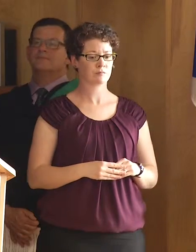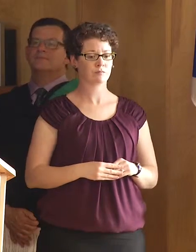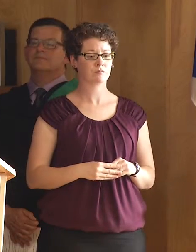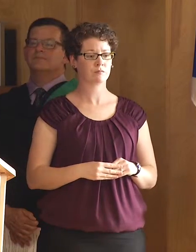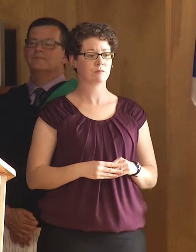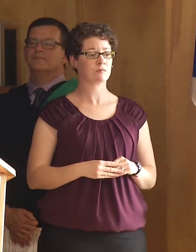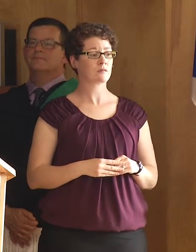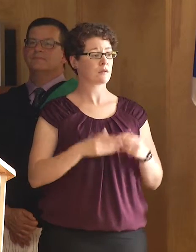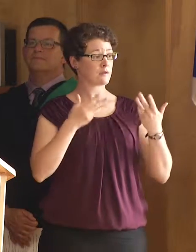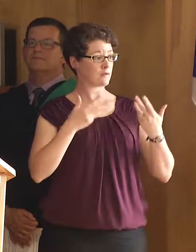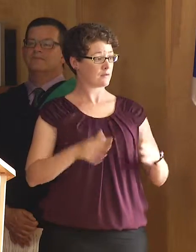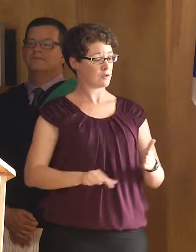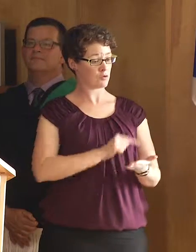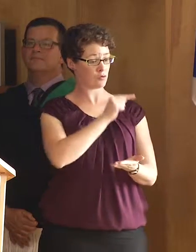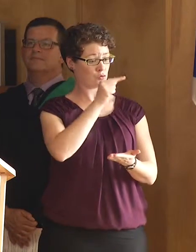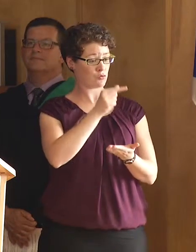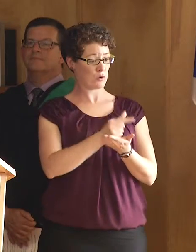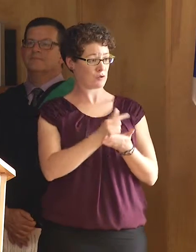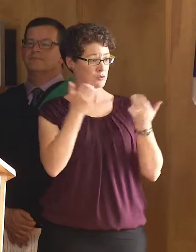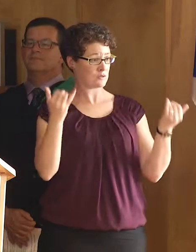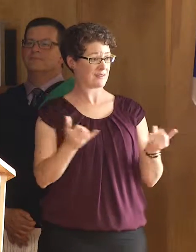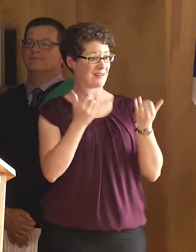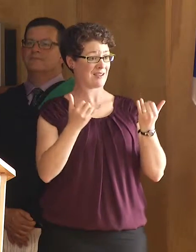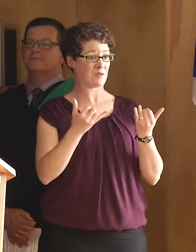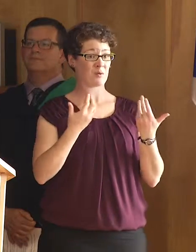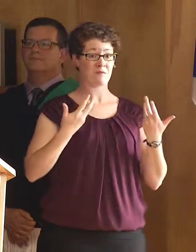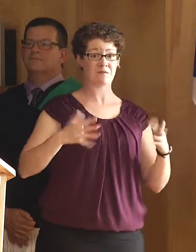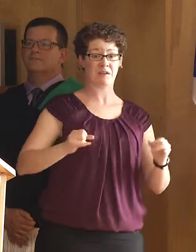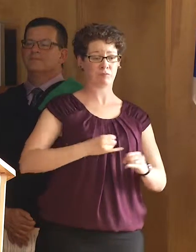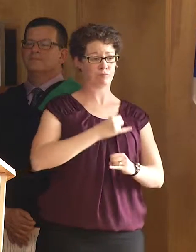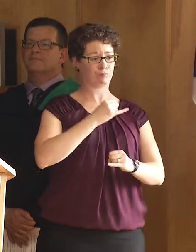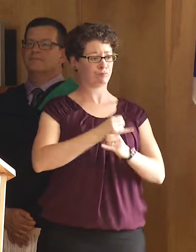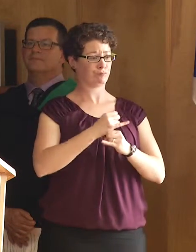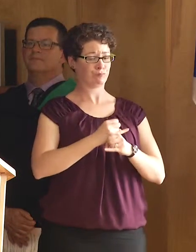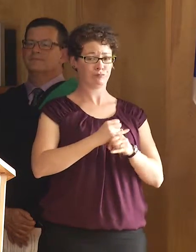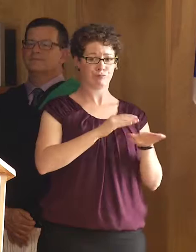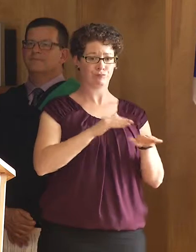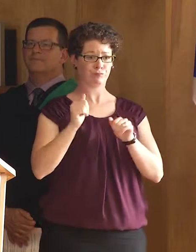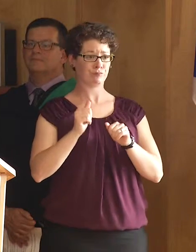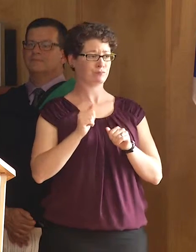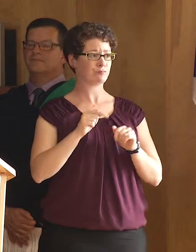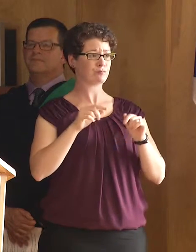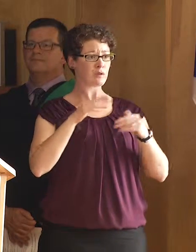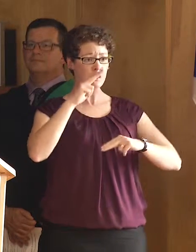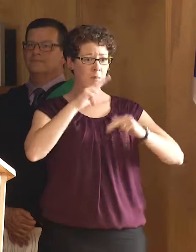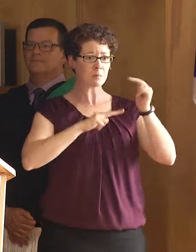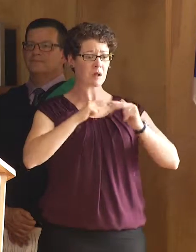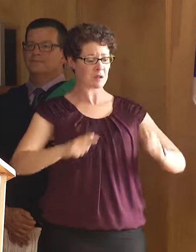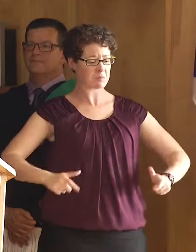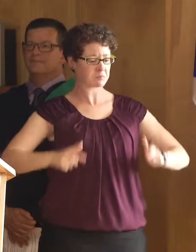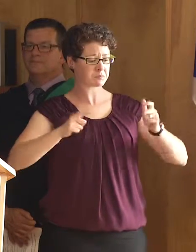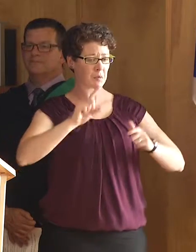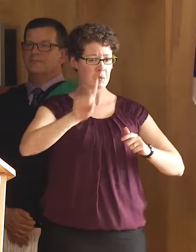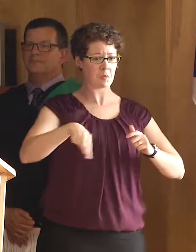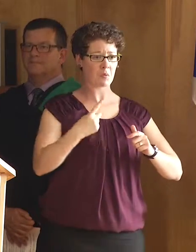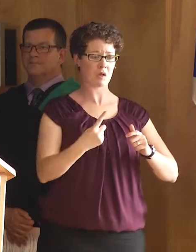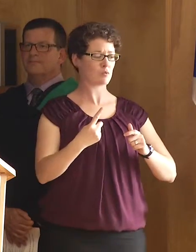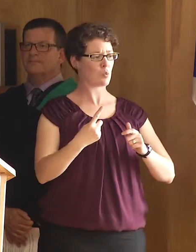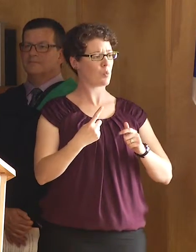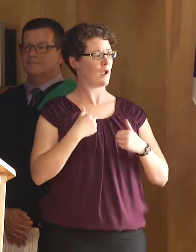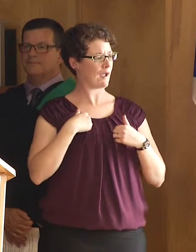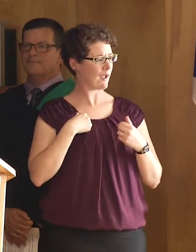As we leave this building tonight, we are not just leaving an institution, a building of coal, bricks, and glass. We are leaving a community of